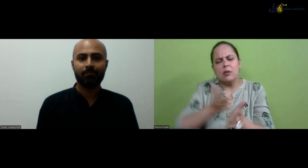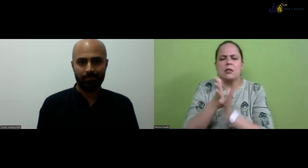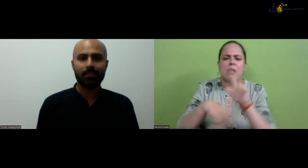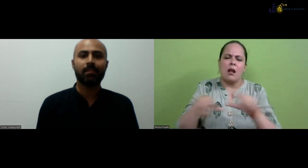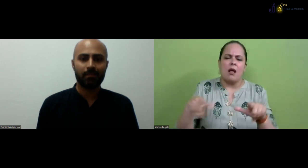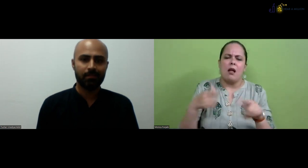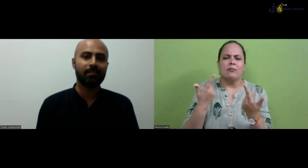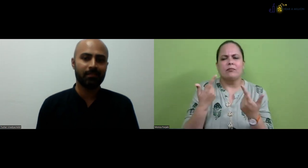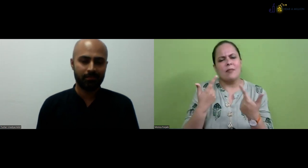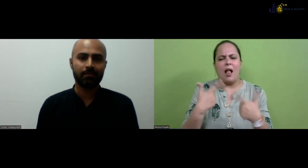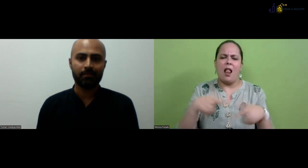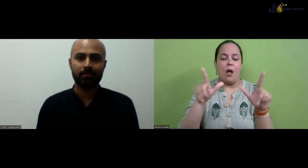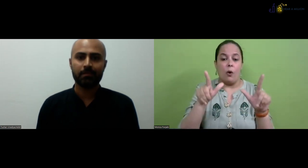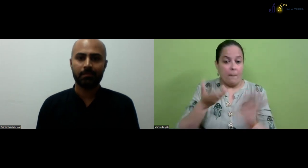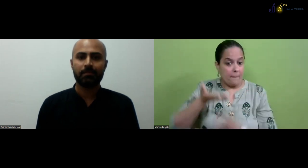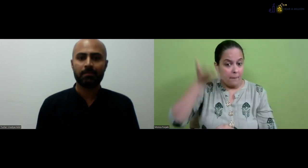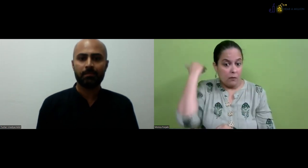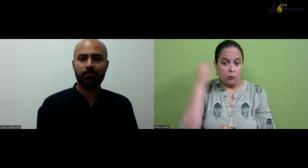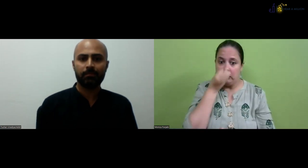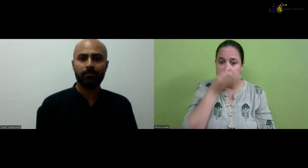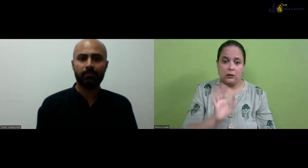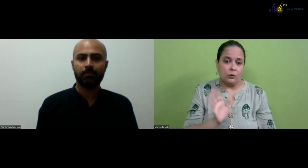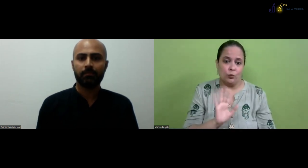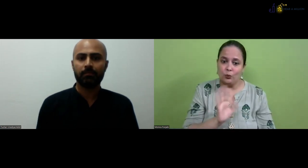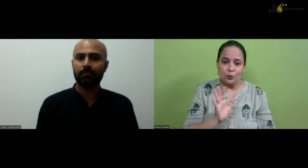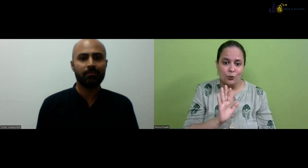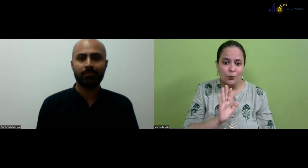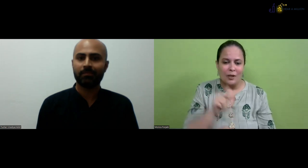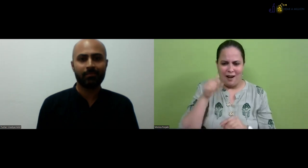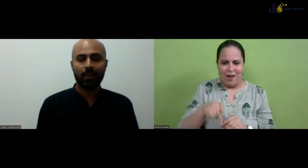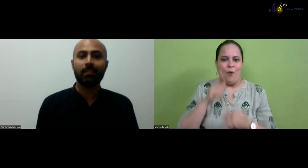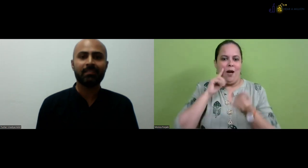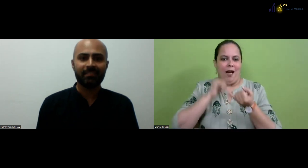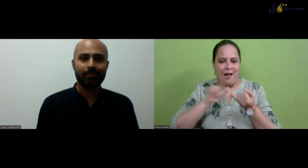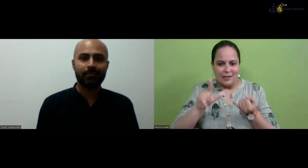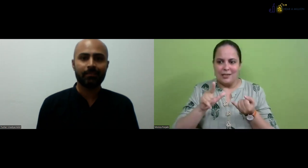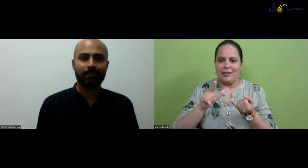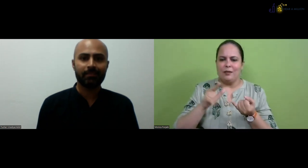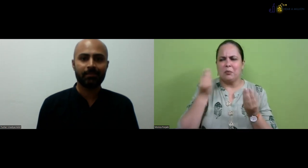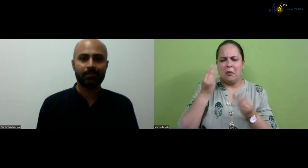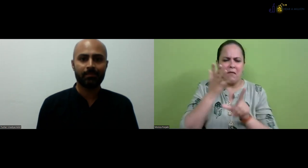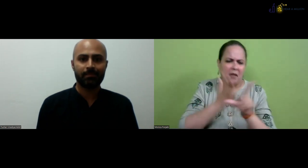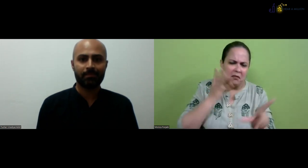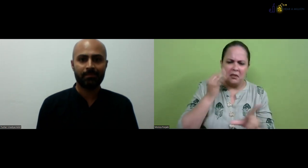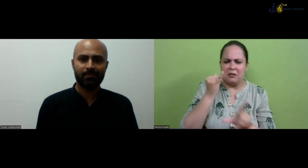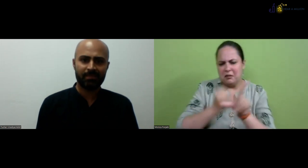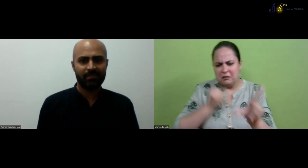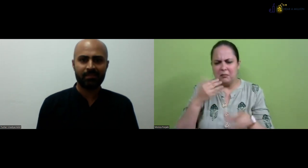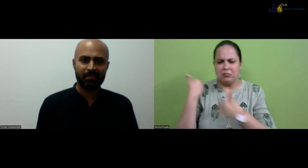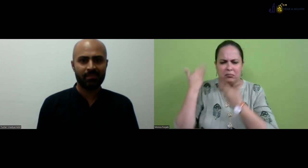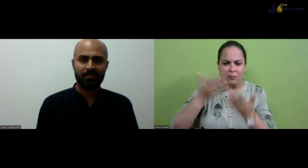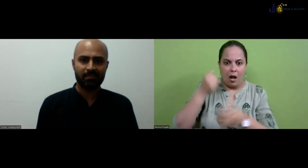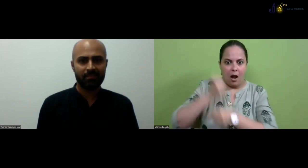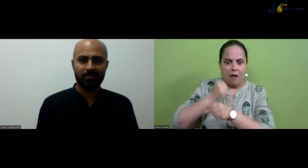Punjabi and Mr. Rajkumar, they thought, we are a deaf person. We will use sign language. What other thing we can approach, right? So,